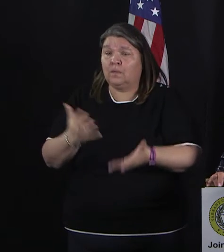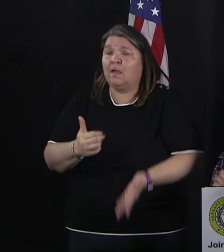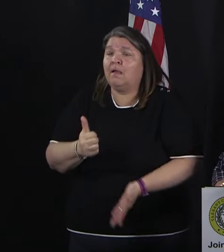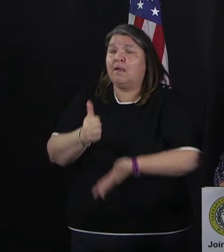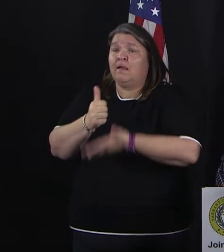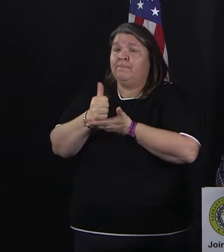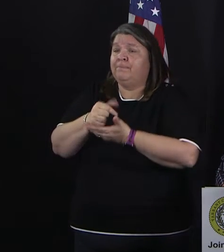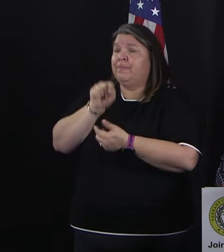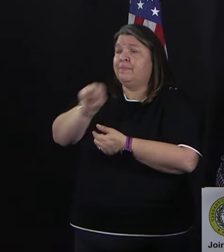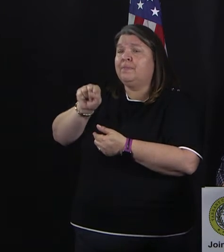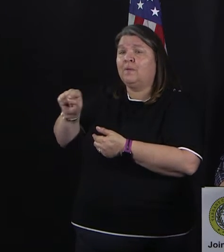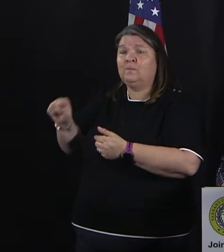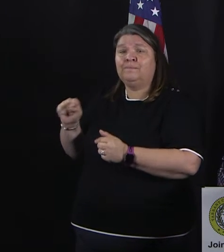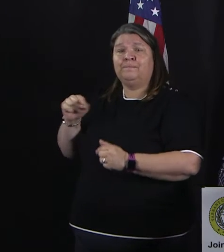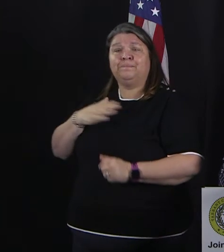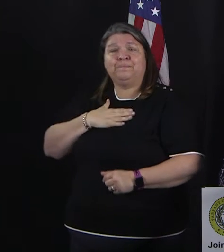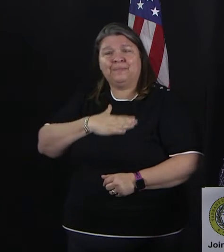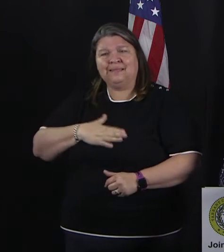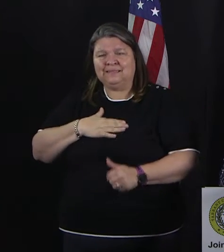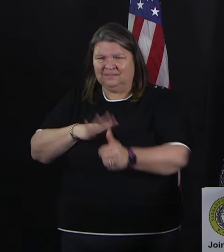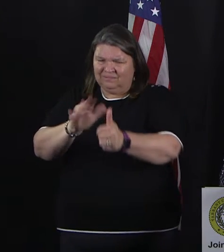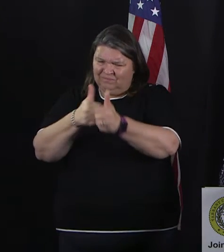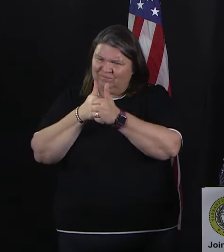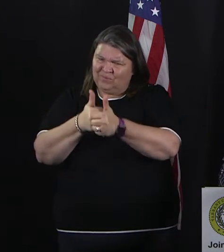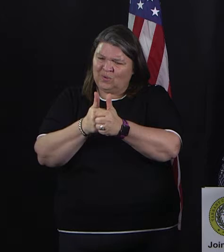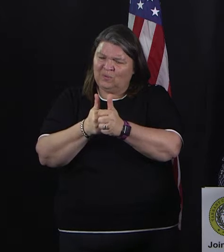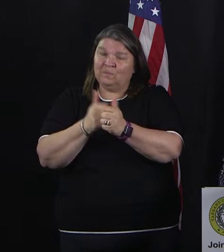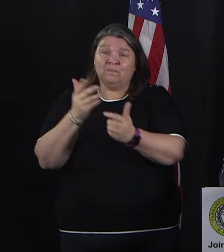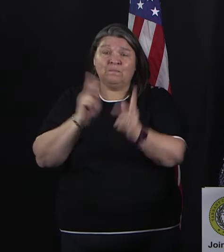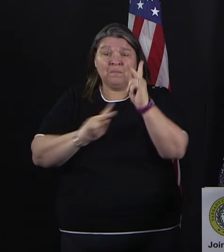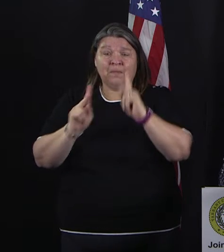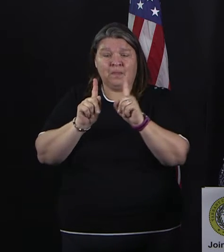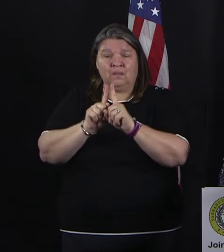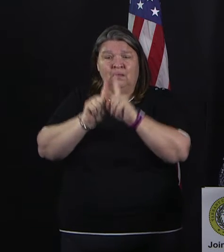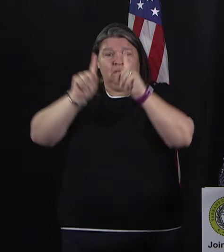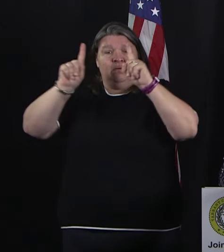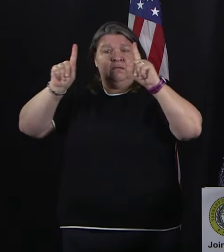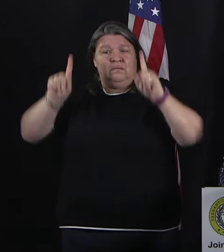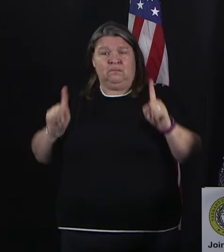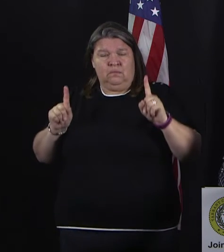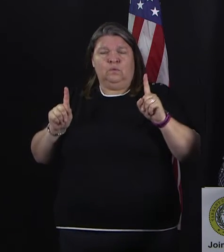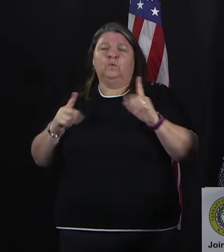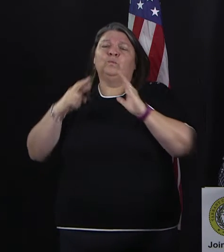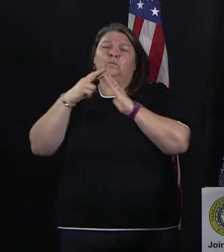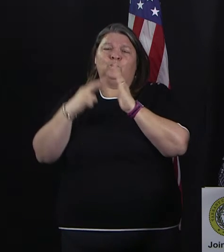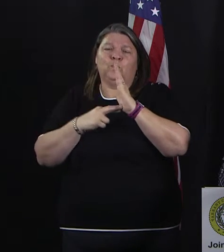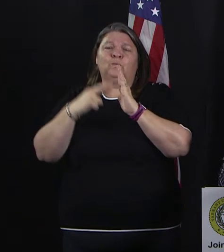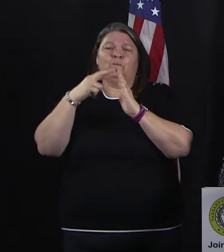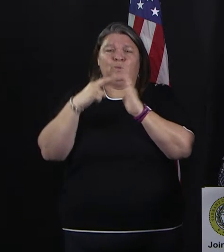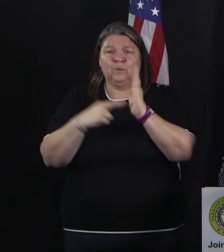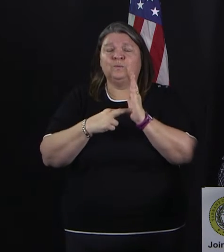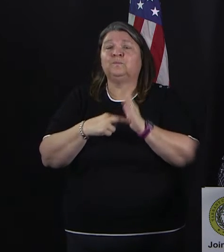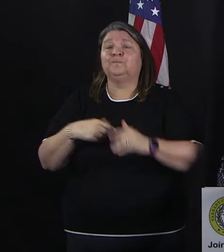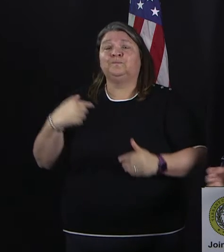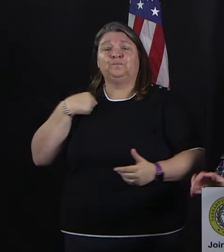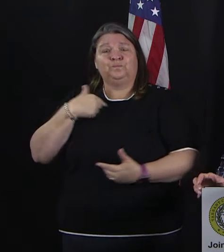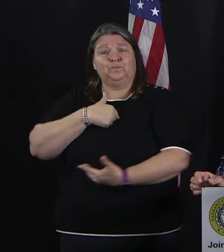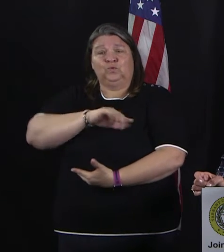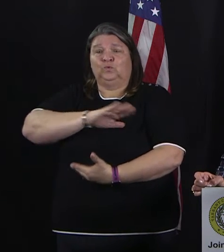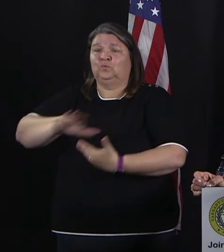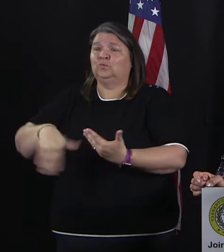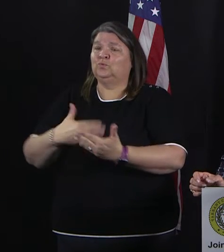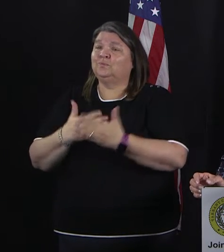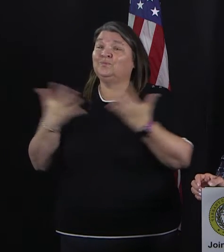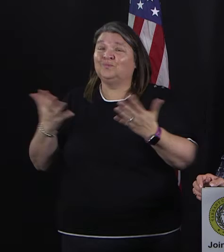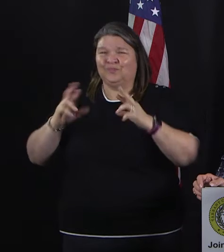distancing protocol. Please know that as mayor and all of my fellow council members, we stand ready to do whatever it takes